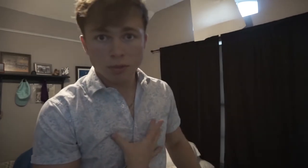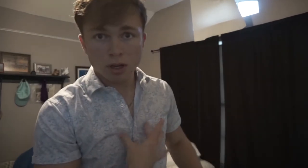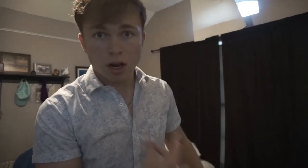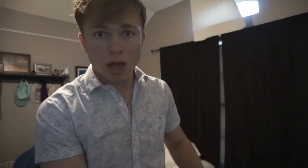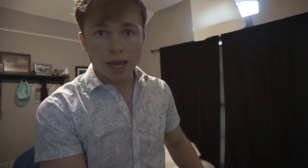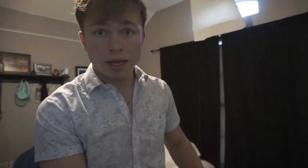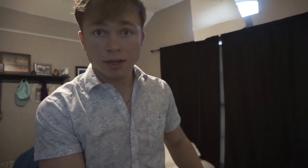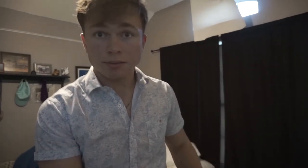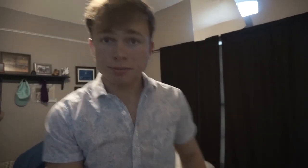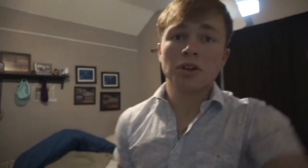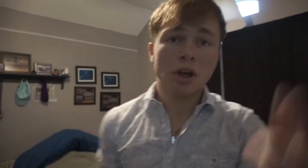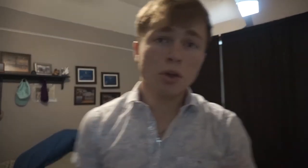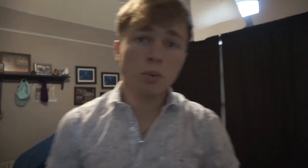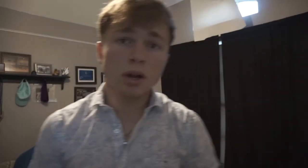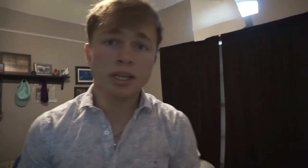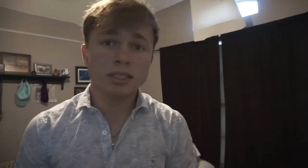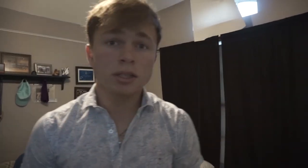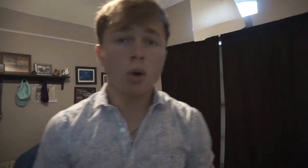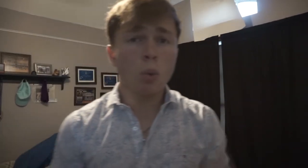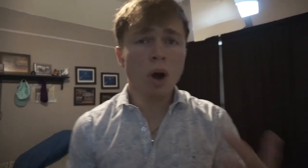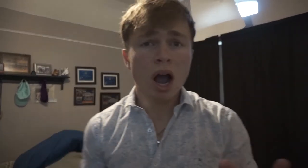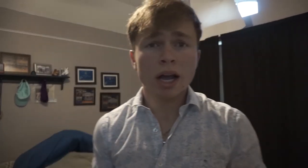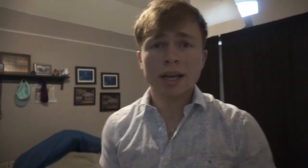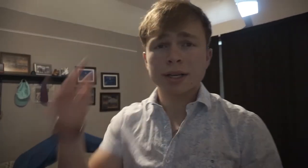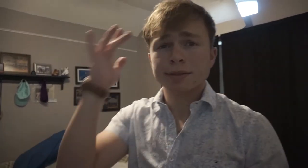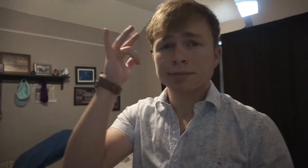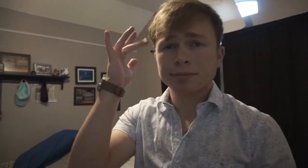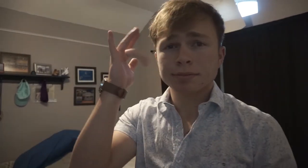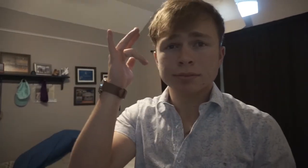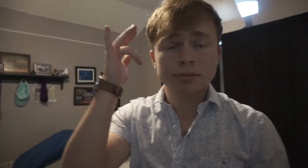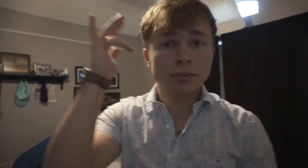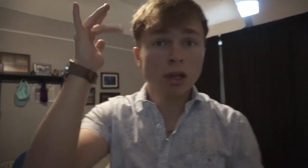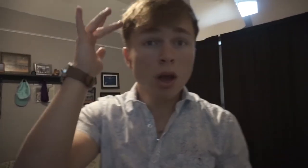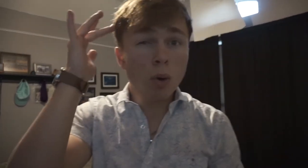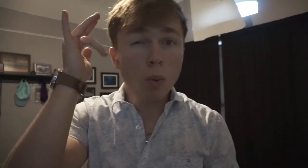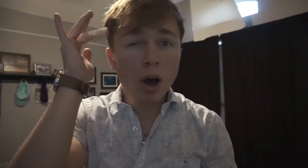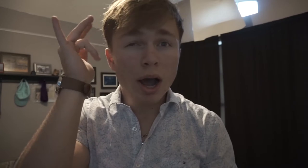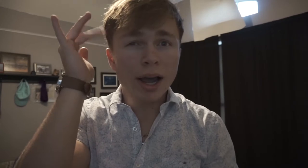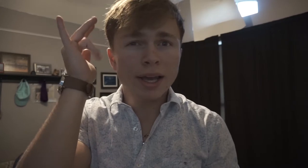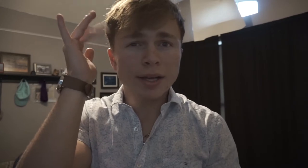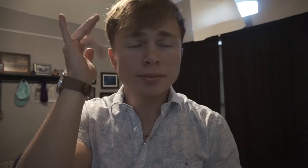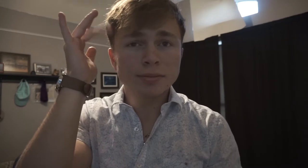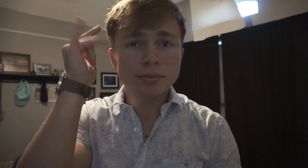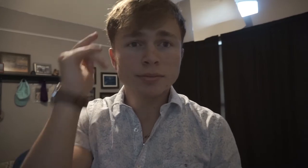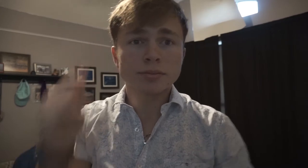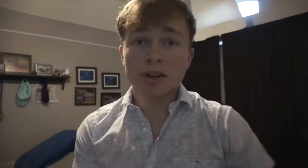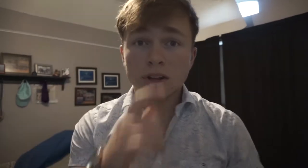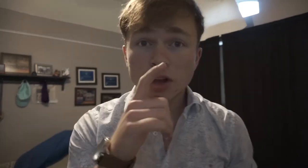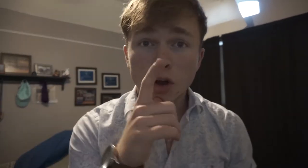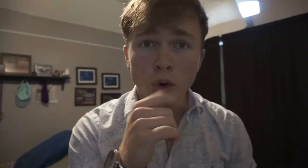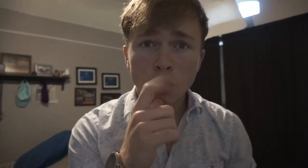Like. Another one is why. Why. And there's who.